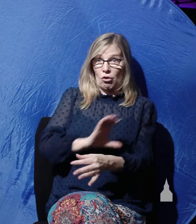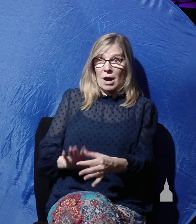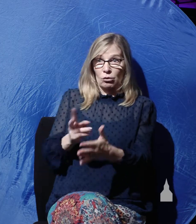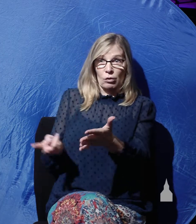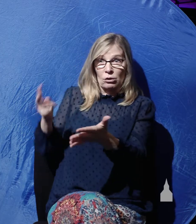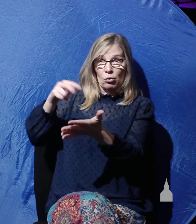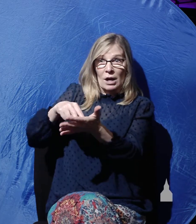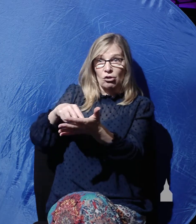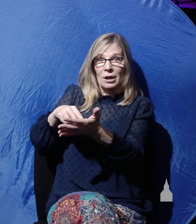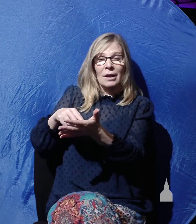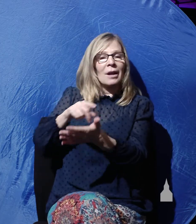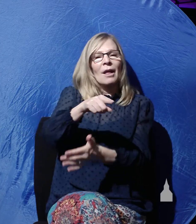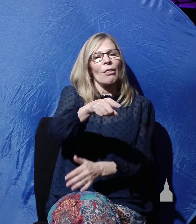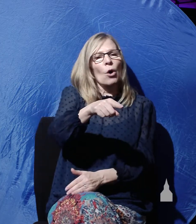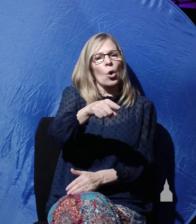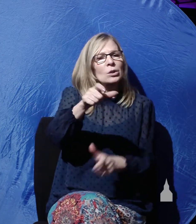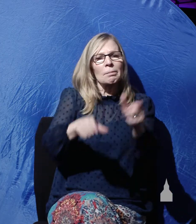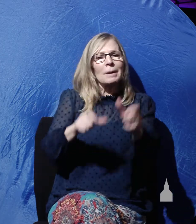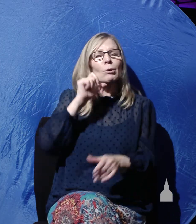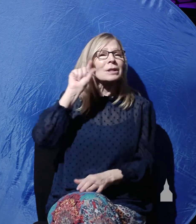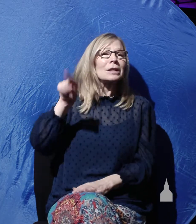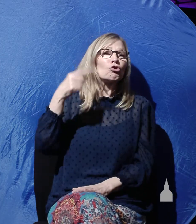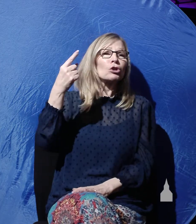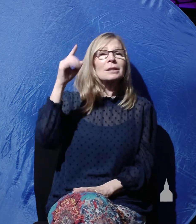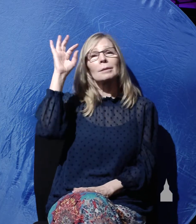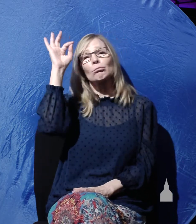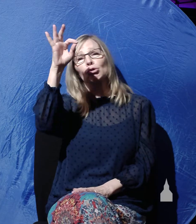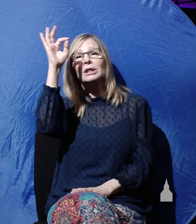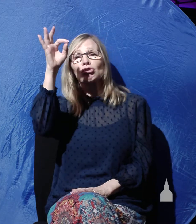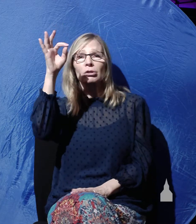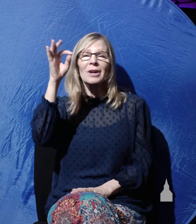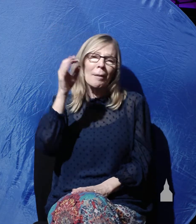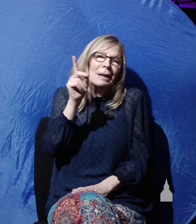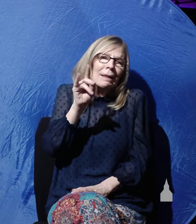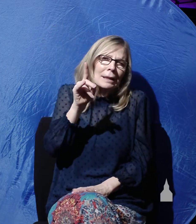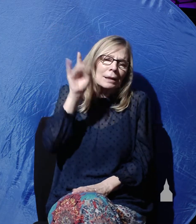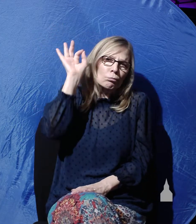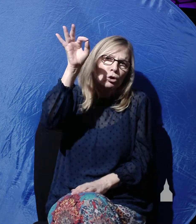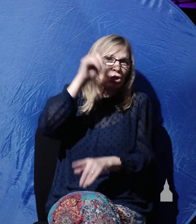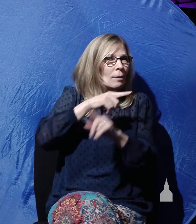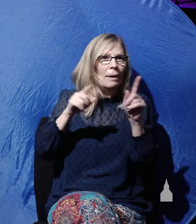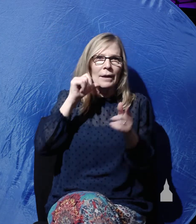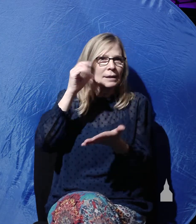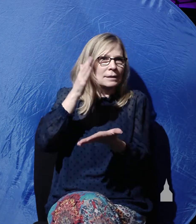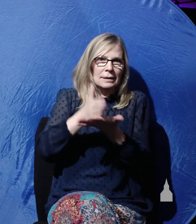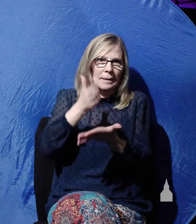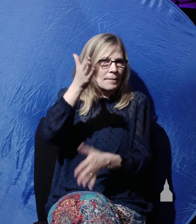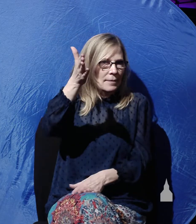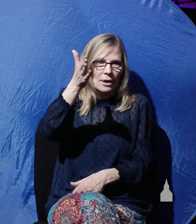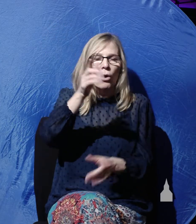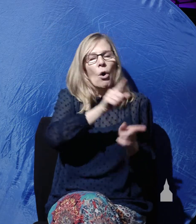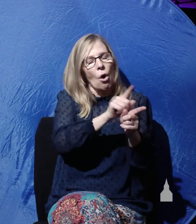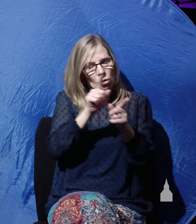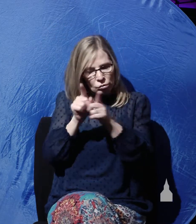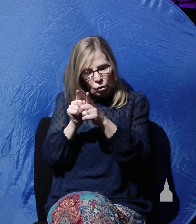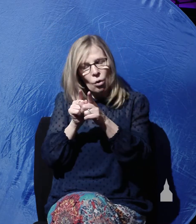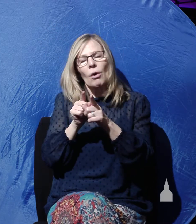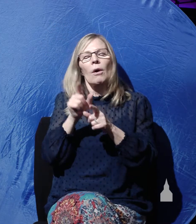merely preach that the Lord was raised from the dead. I mean, they did that, but they didn't stop there. They also, note this,